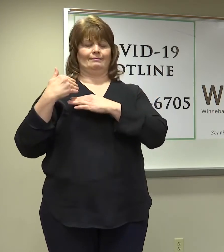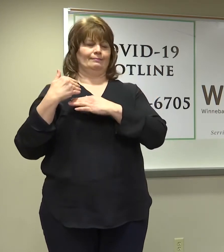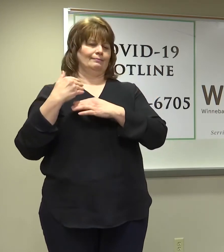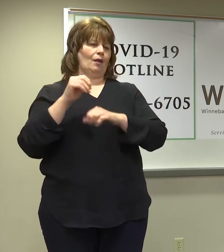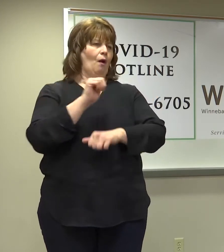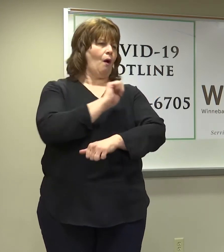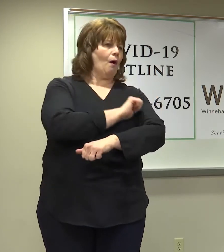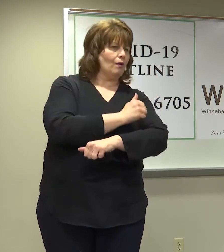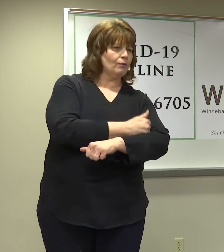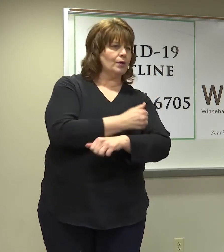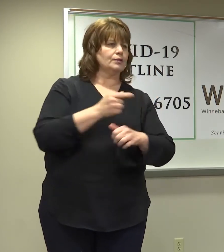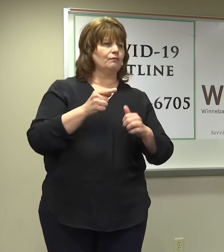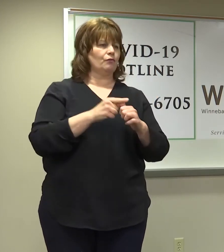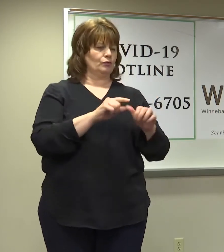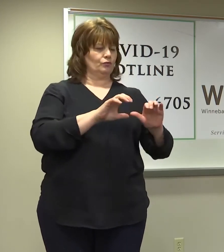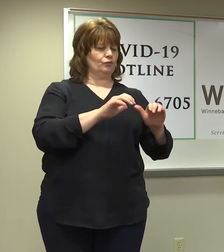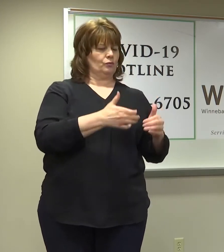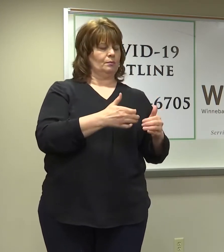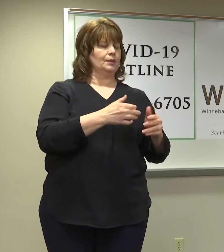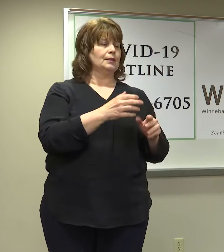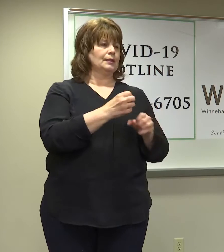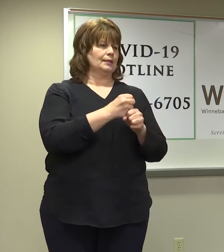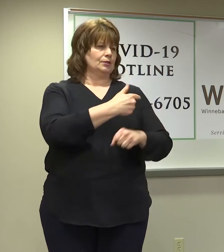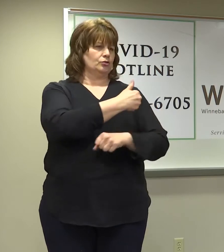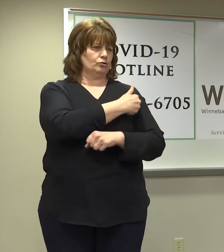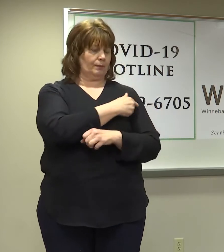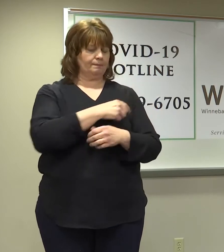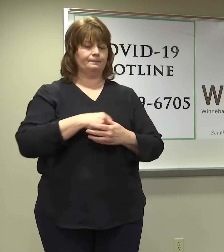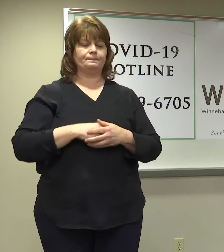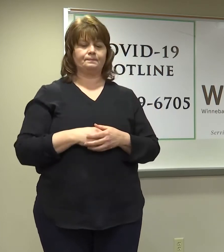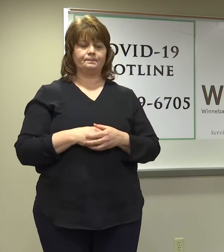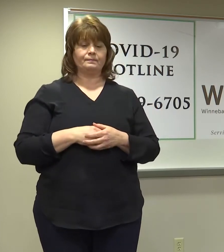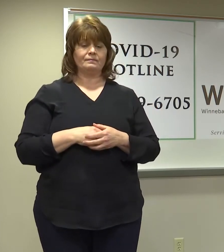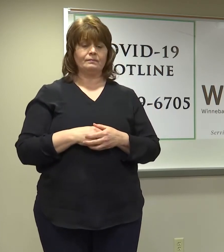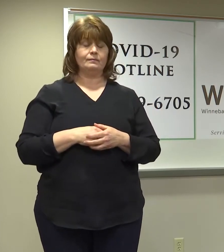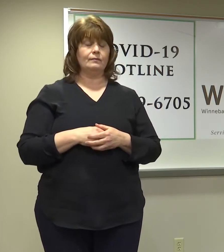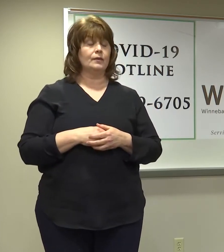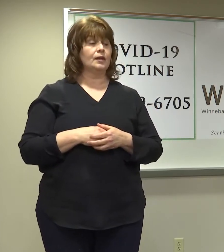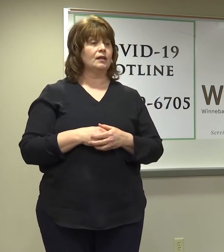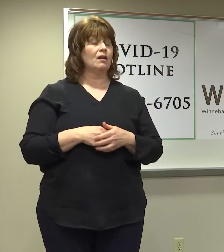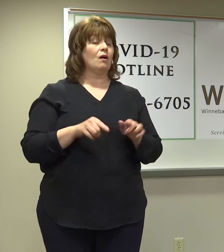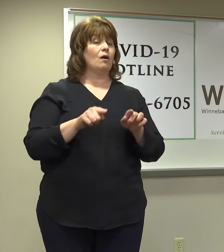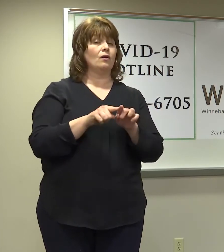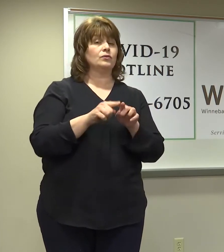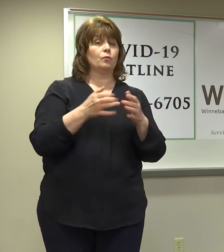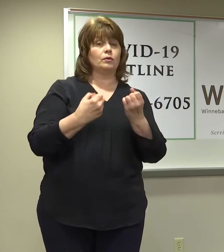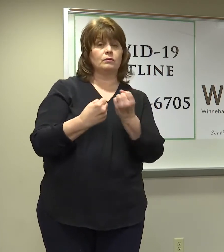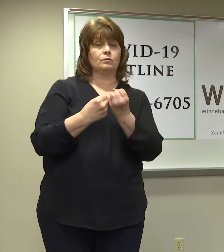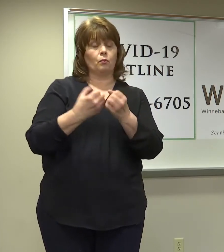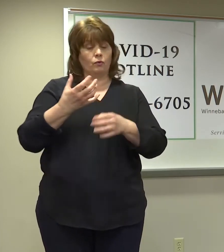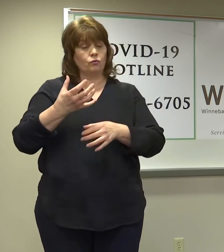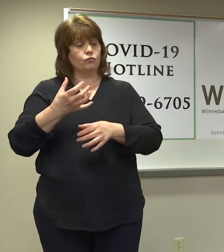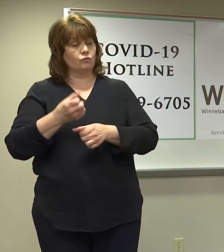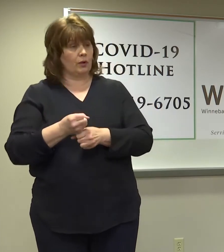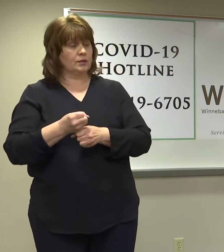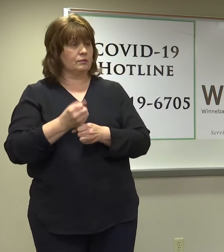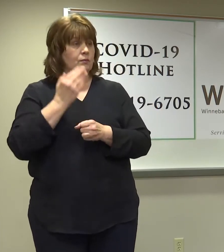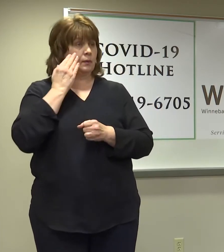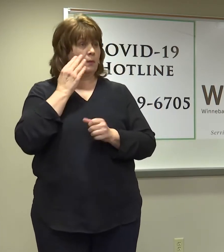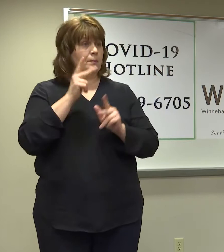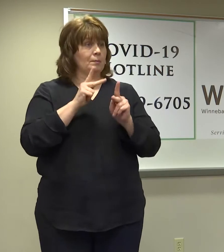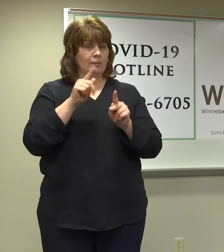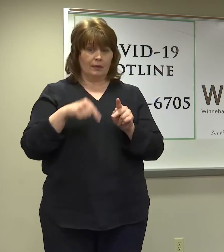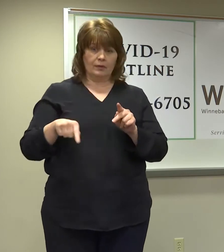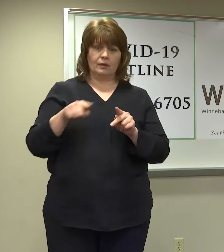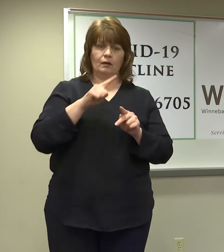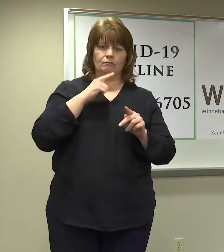We also wanted to support the trust in the vaccine. We understood that this was warp speed, that people were concerned that it had